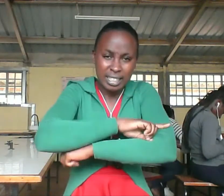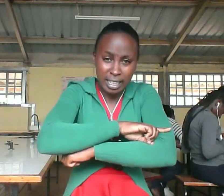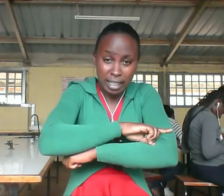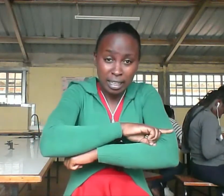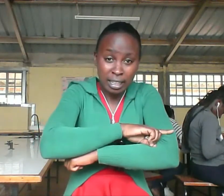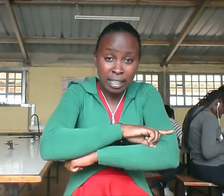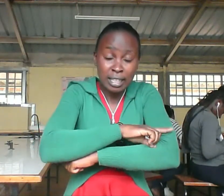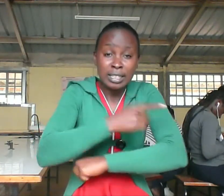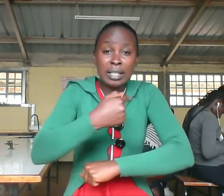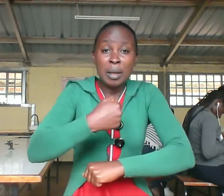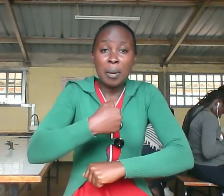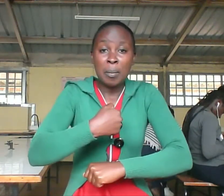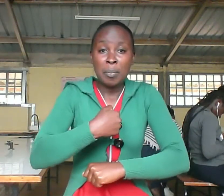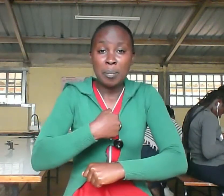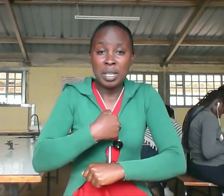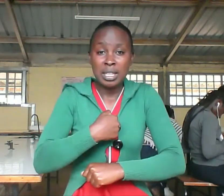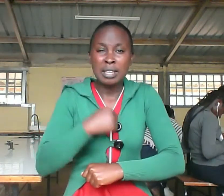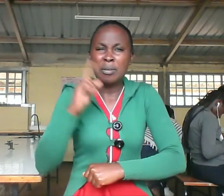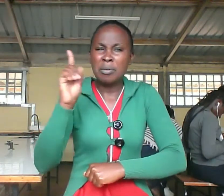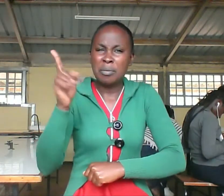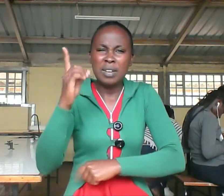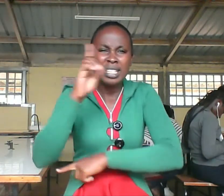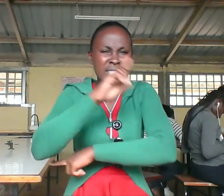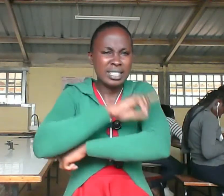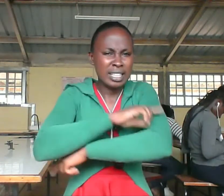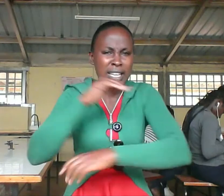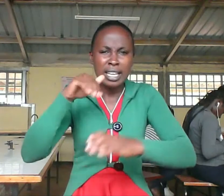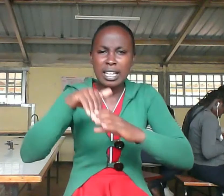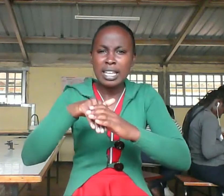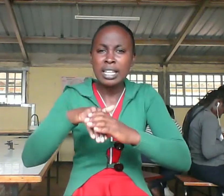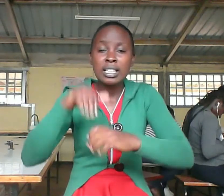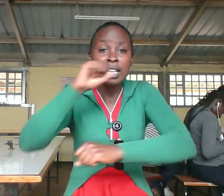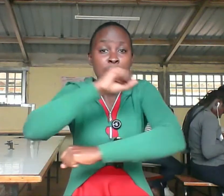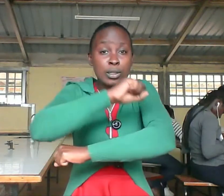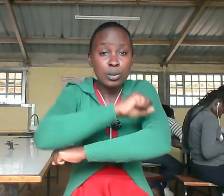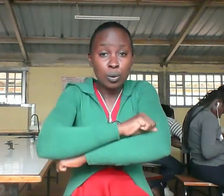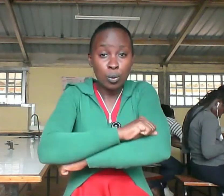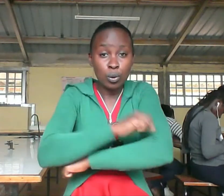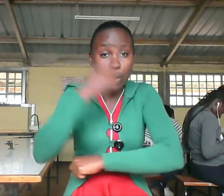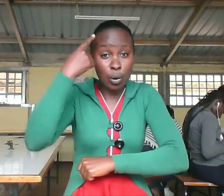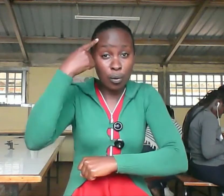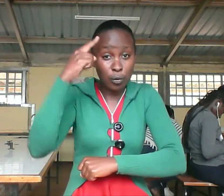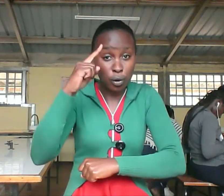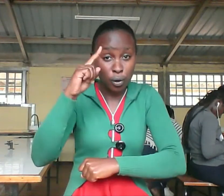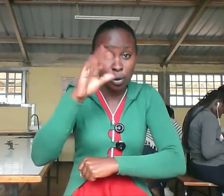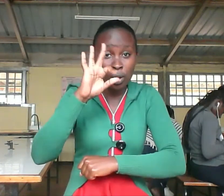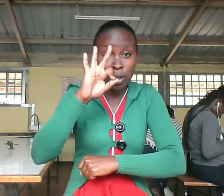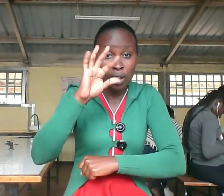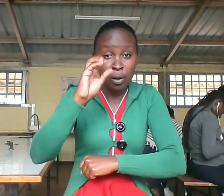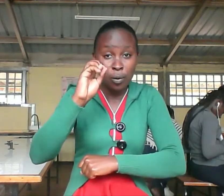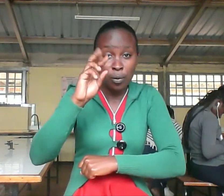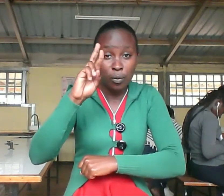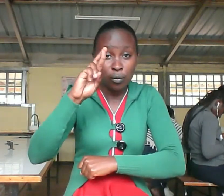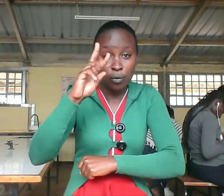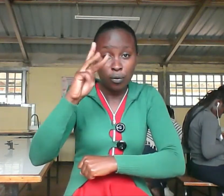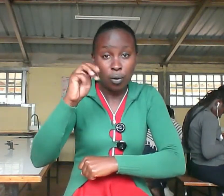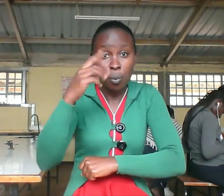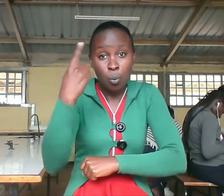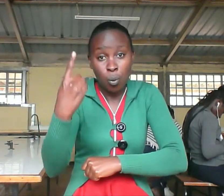was my first day in school officially for the four months we woke up at 7 a